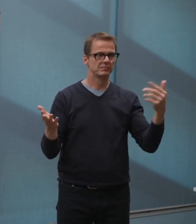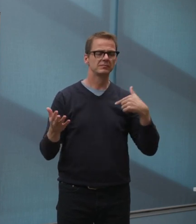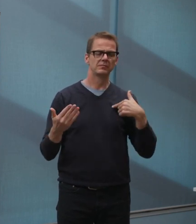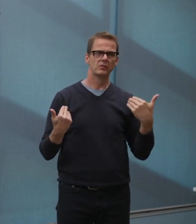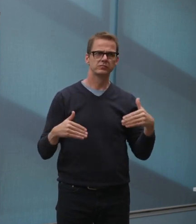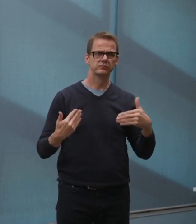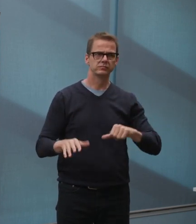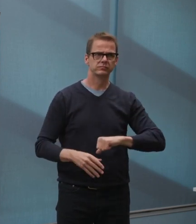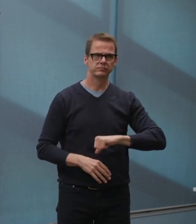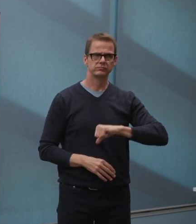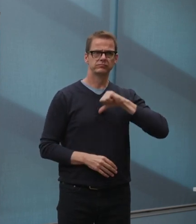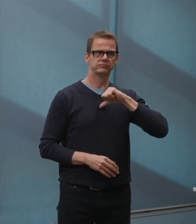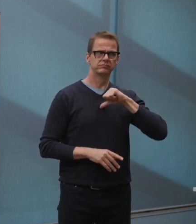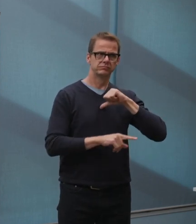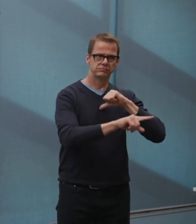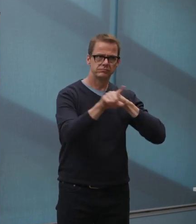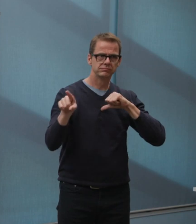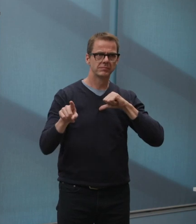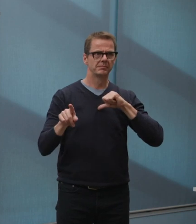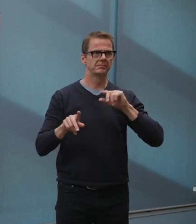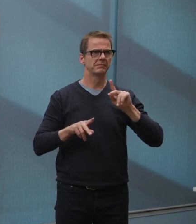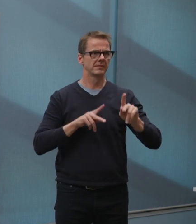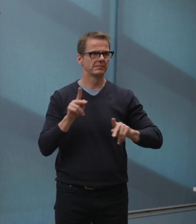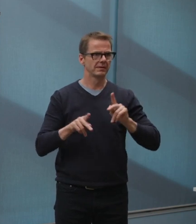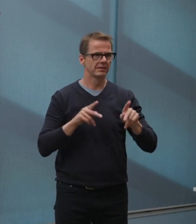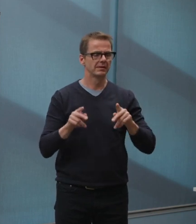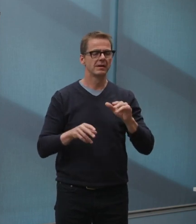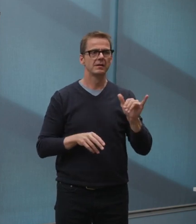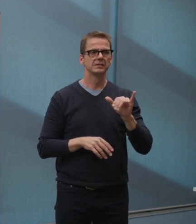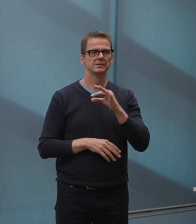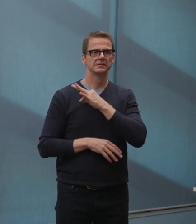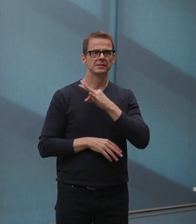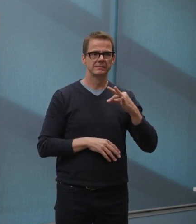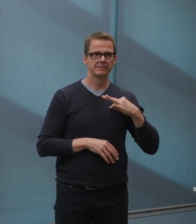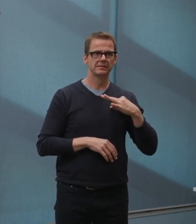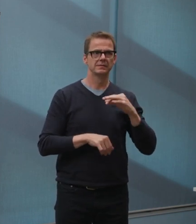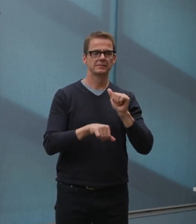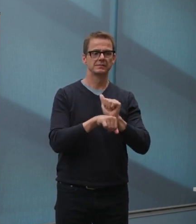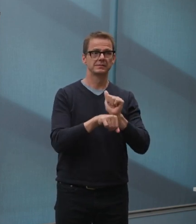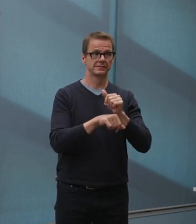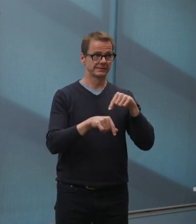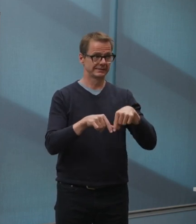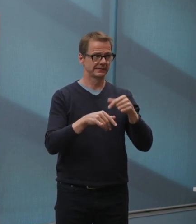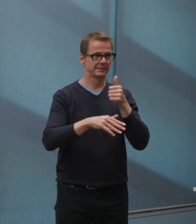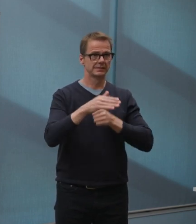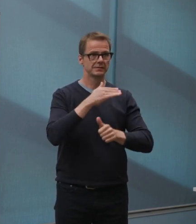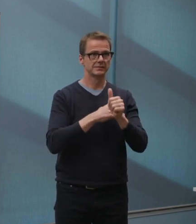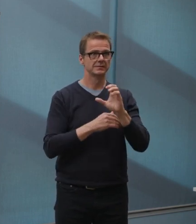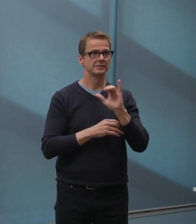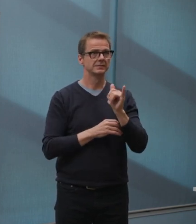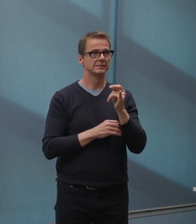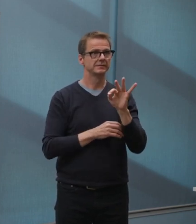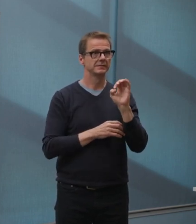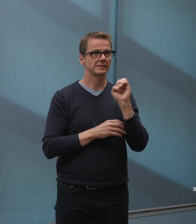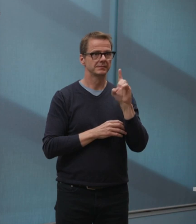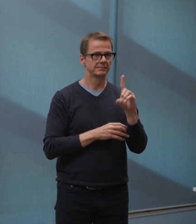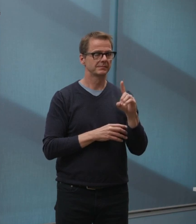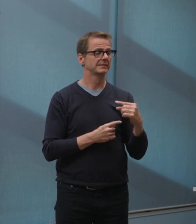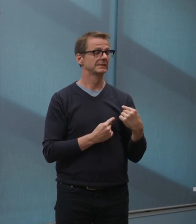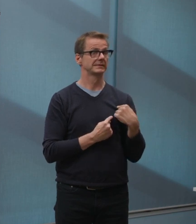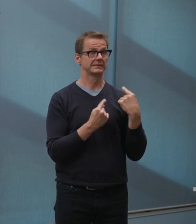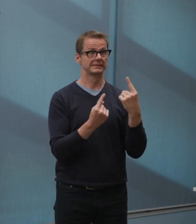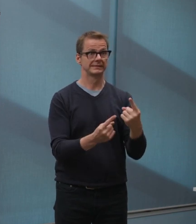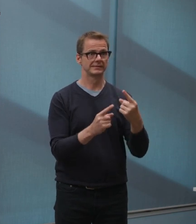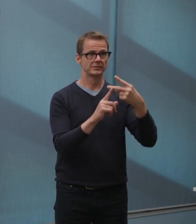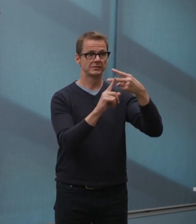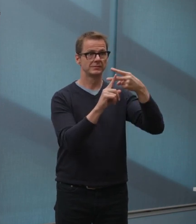Over the past few challenging months, Edmontonians have worked together in an attempt to flatten the curve of COVID-19, all while physically